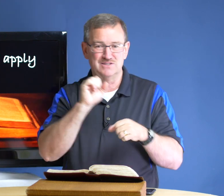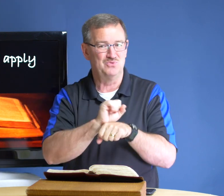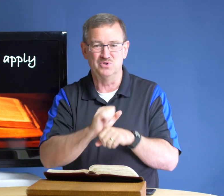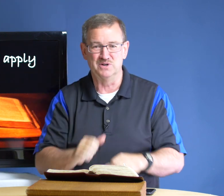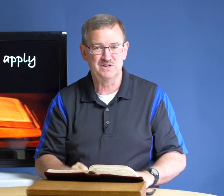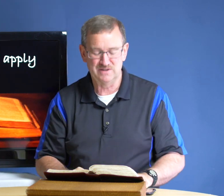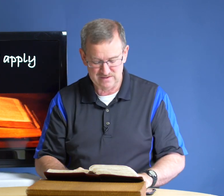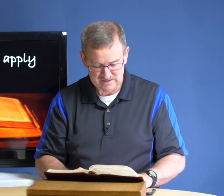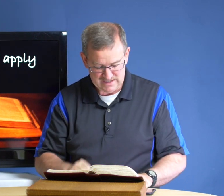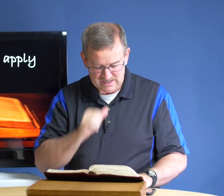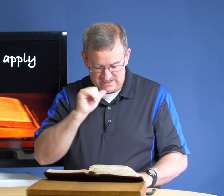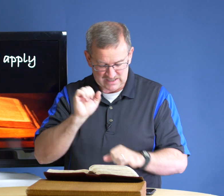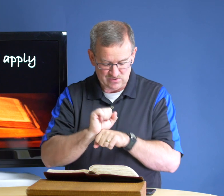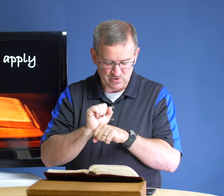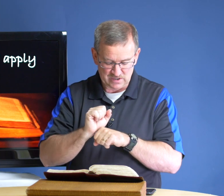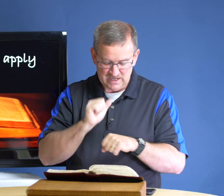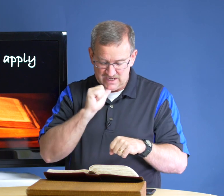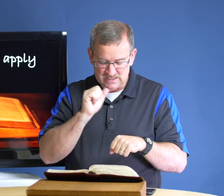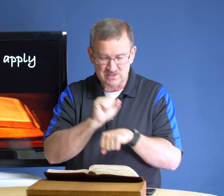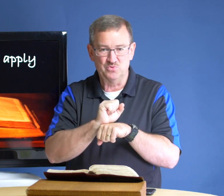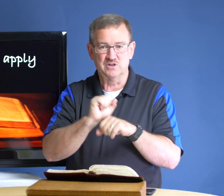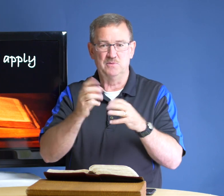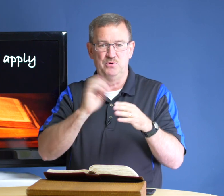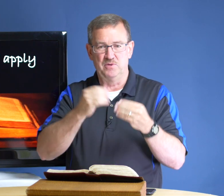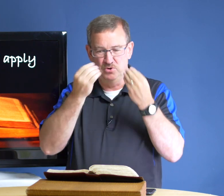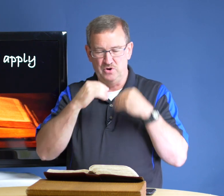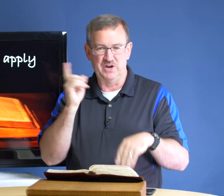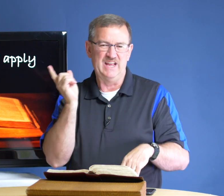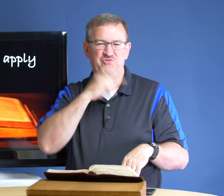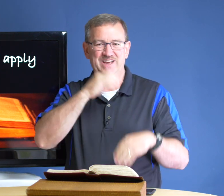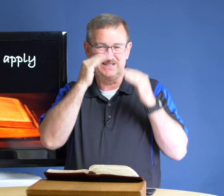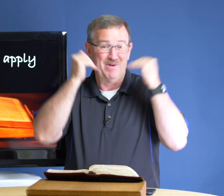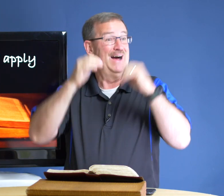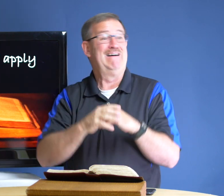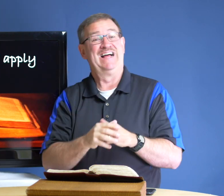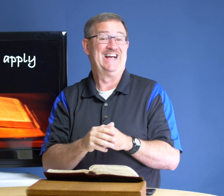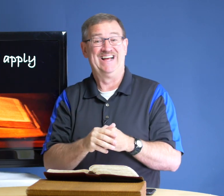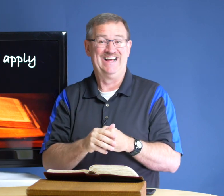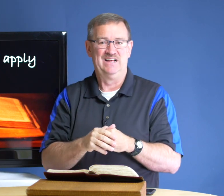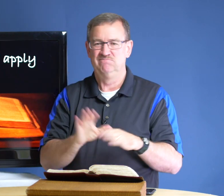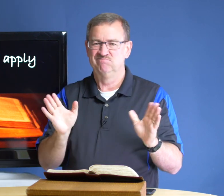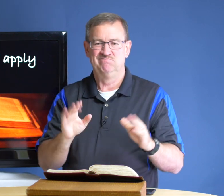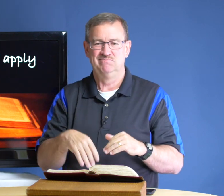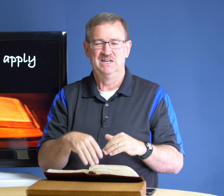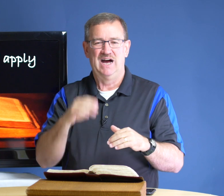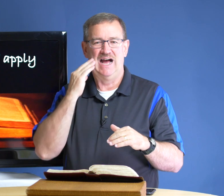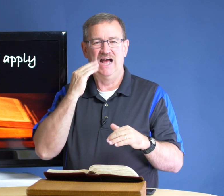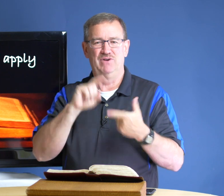doesn't work it doesn't work it doesn't work to put put on a fake smile i have